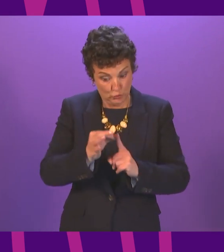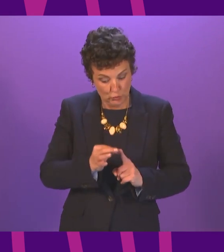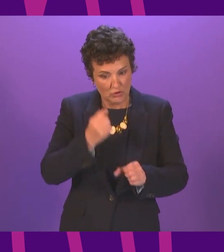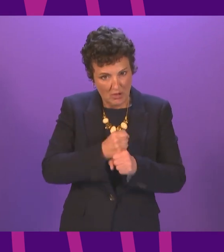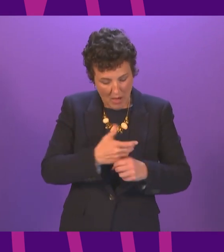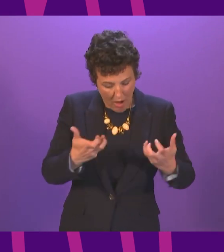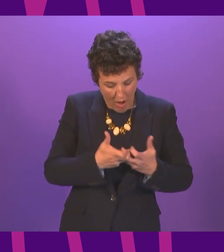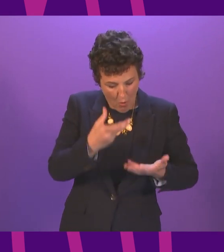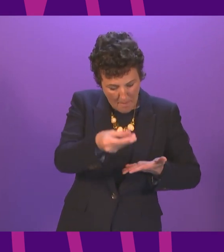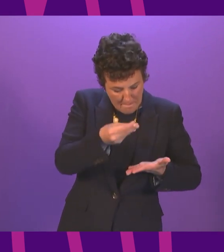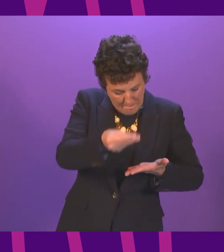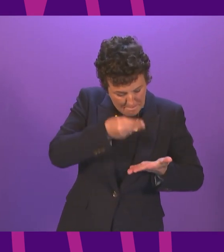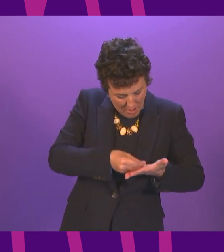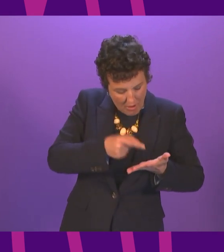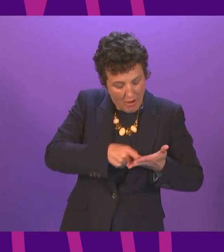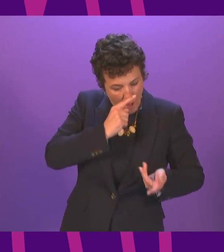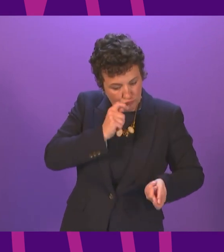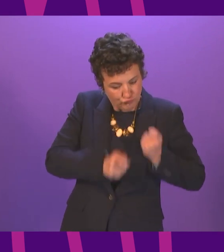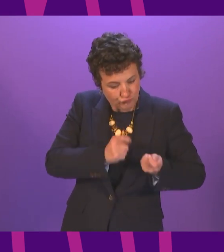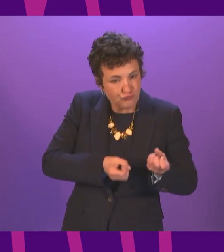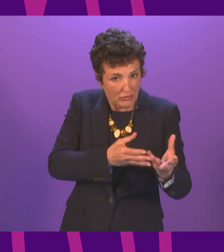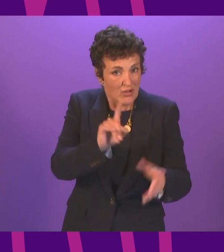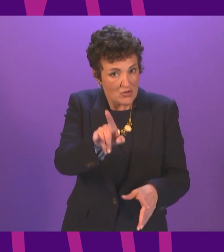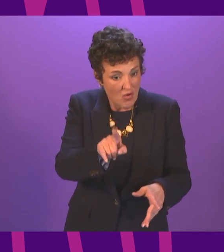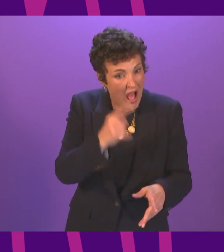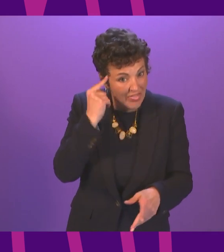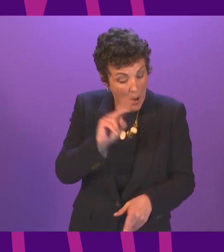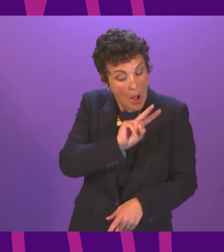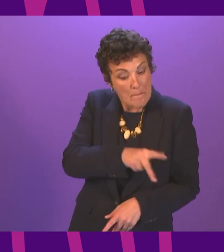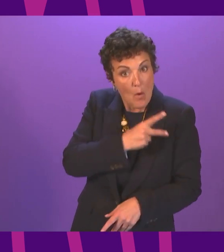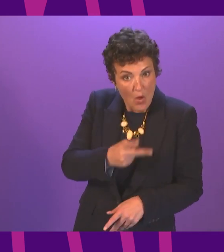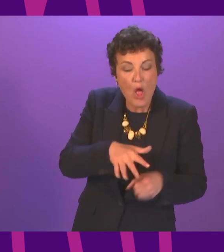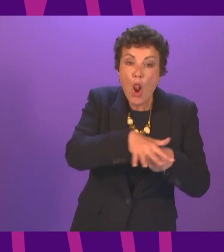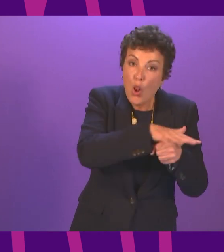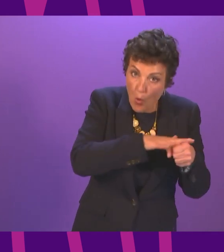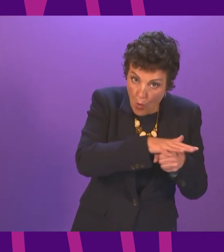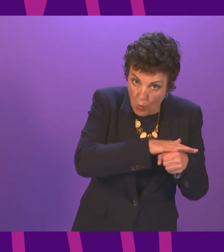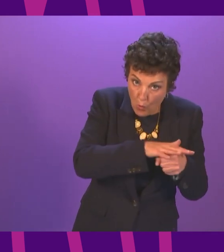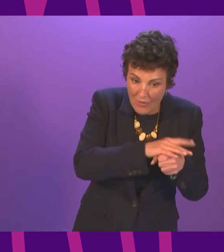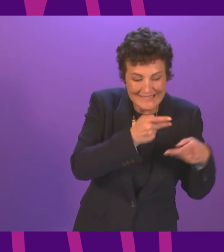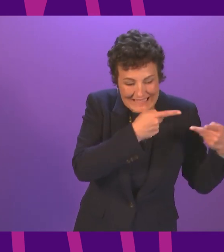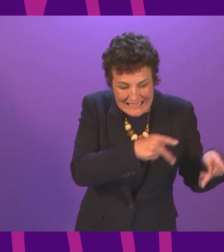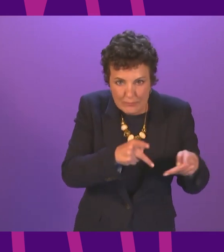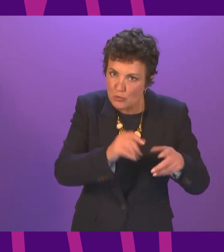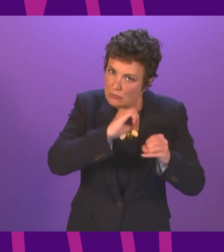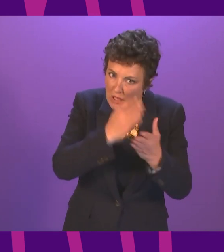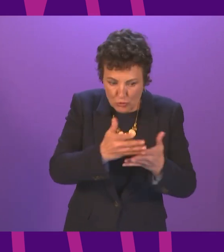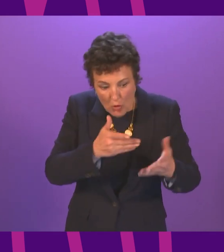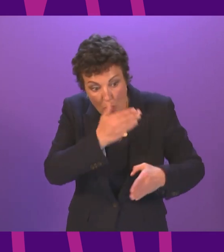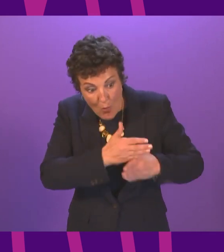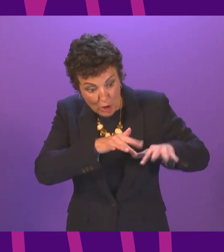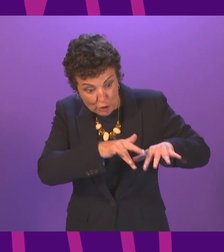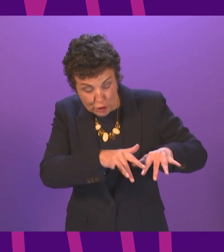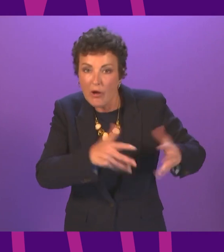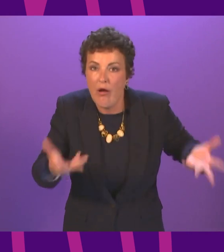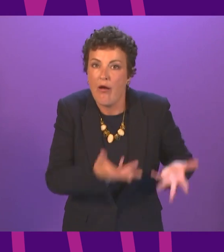how these proposals can be delivered. So I think that combination of locally configured schemes to enhance the work that has been put